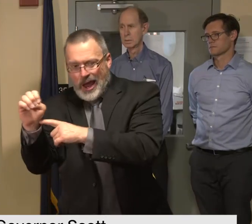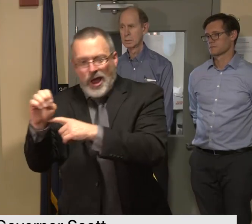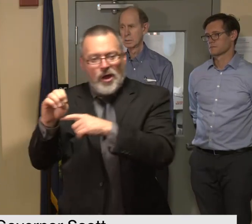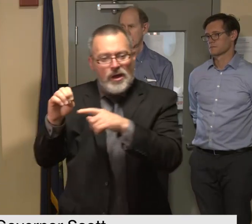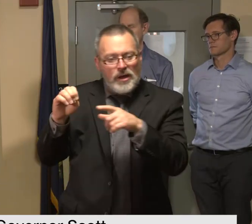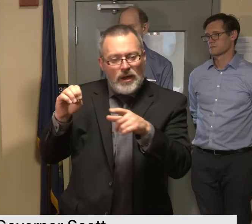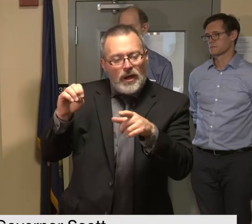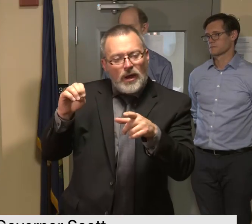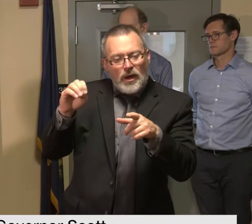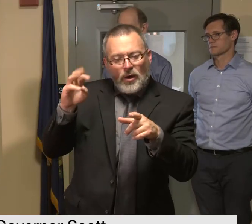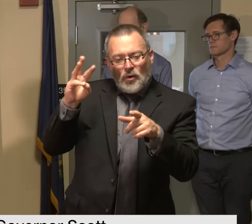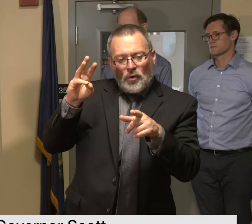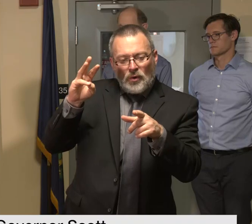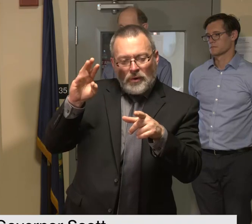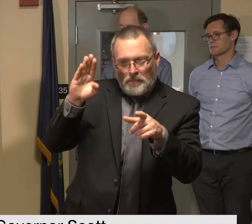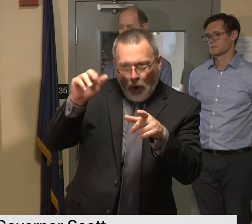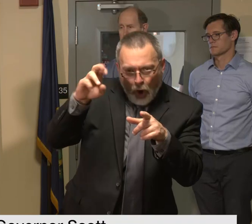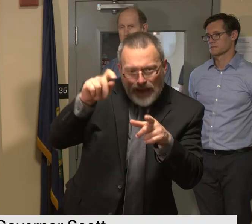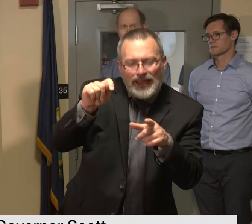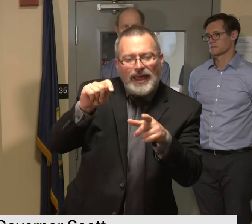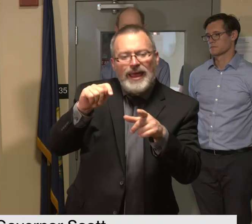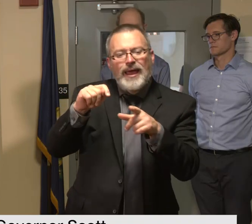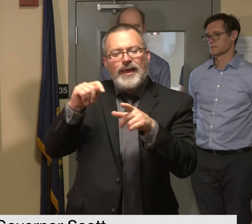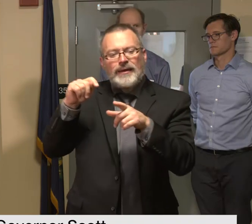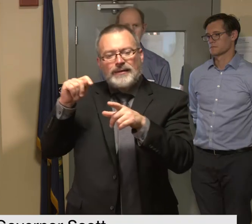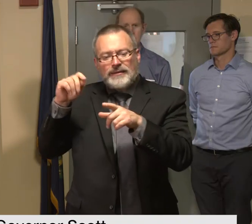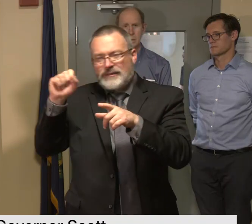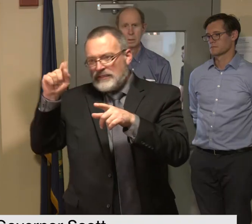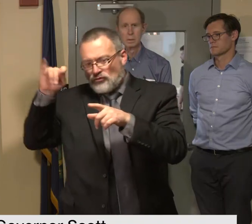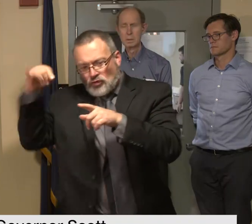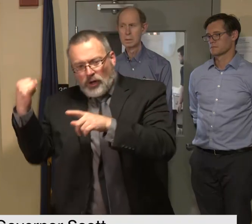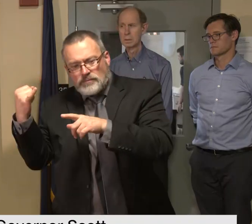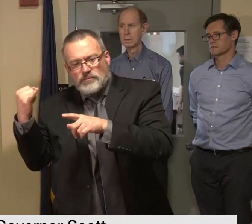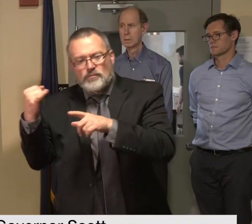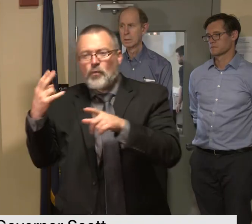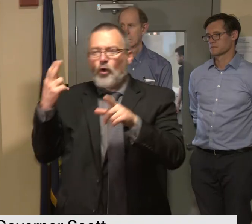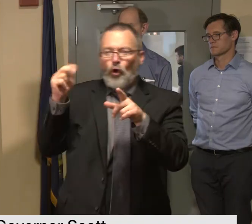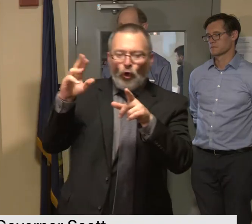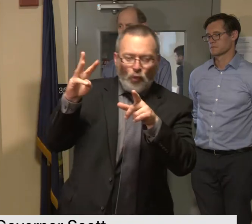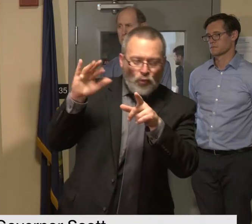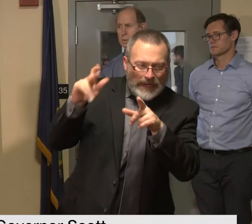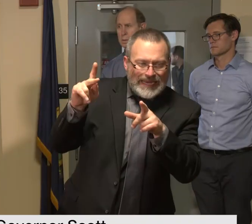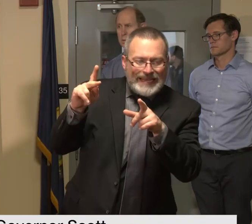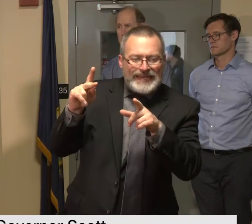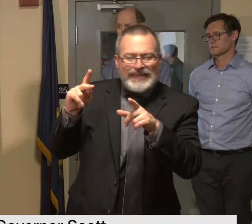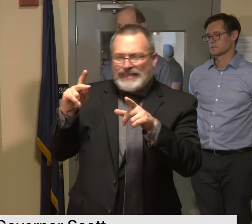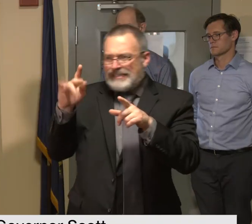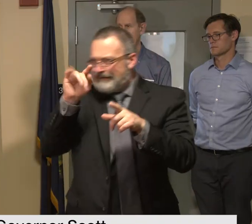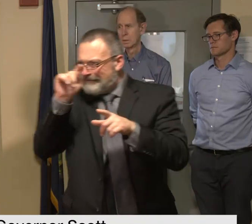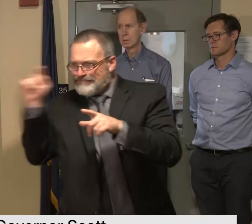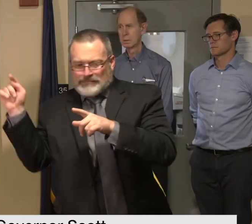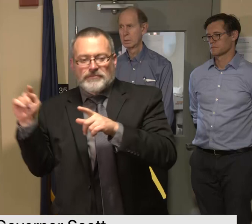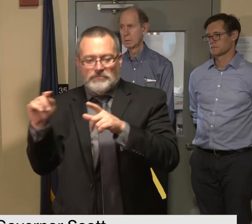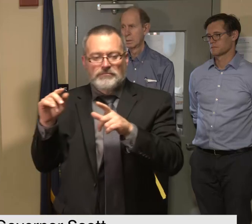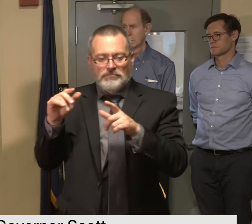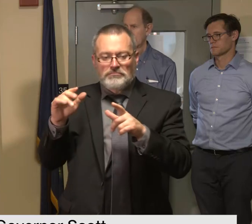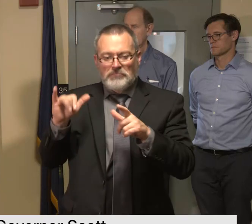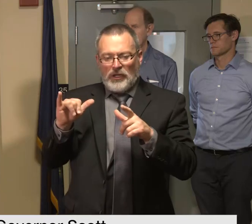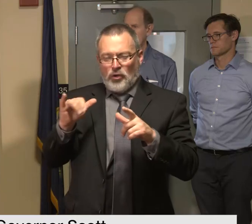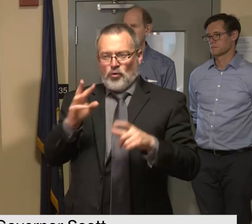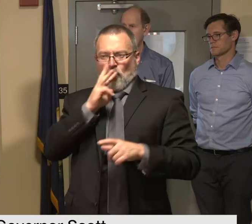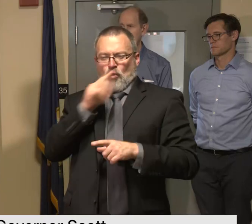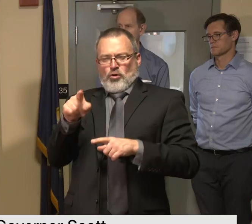plainfield st johnsbury hardwick and richmond have identified concerns there are five